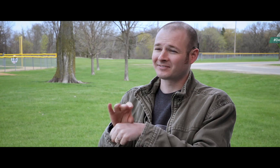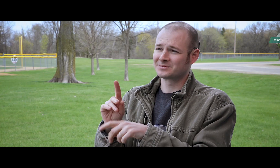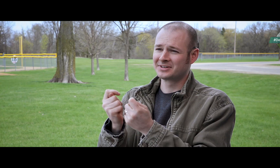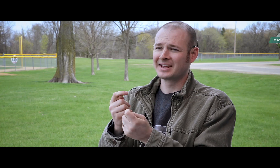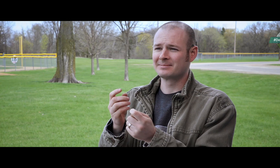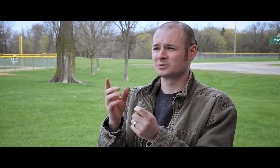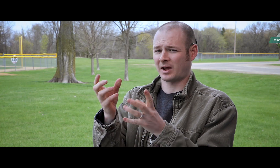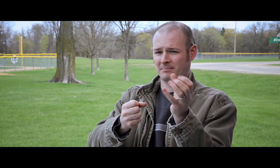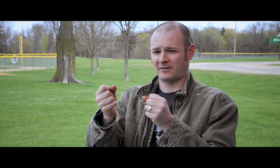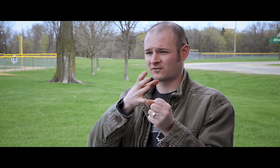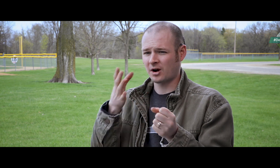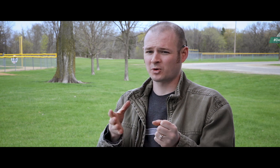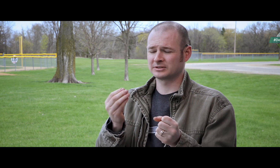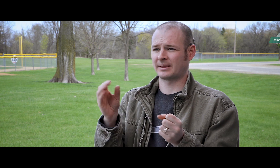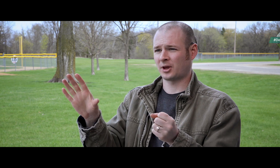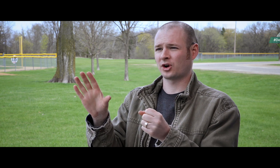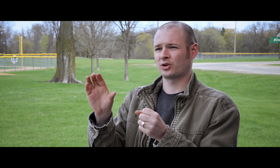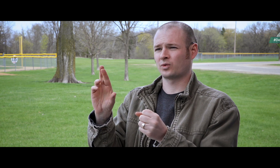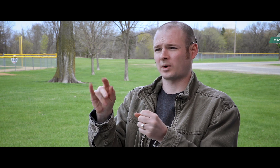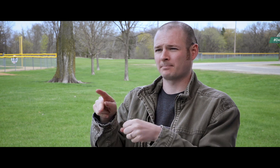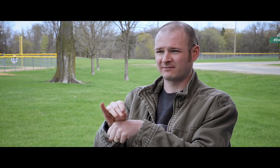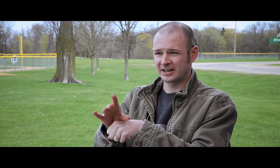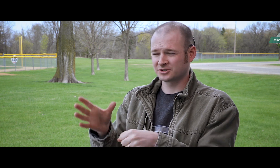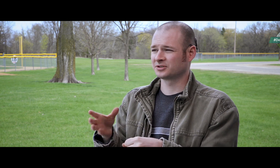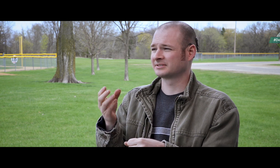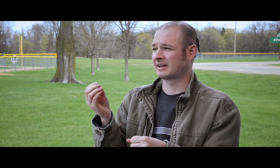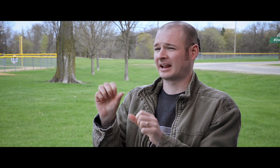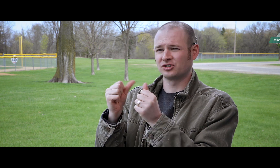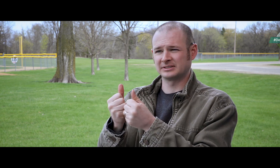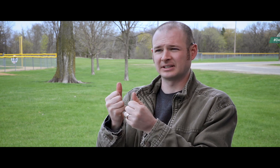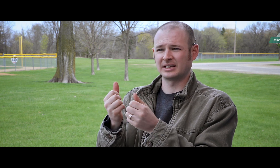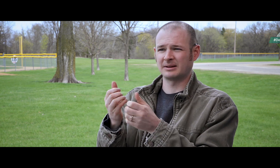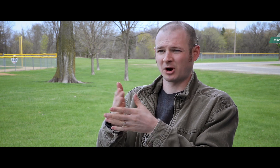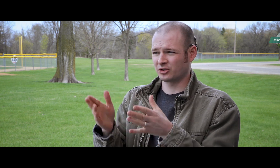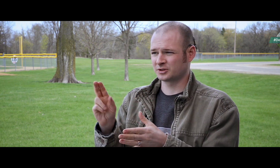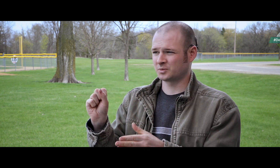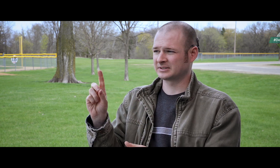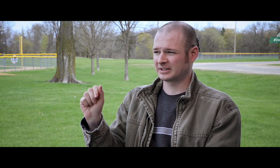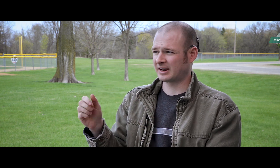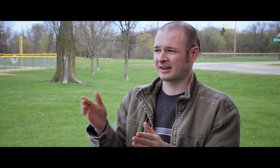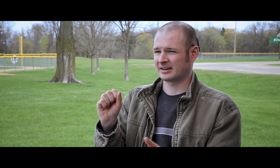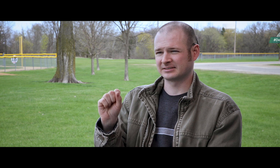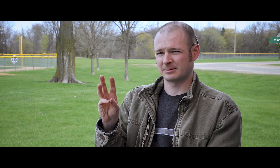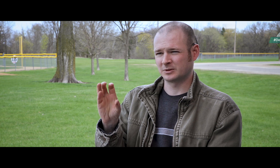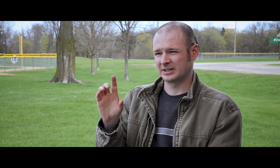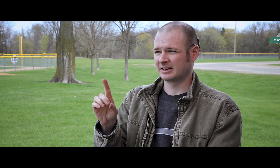I am part of a local advisory team, where we bring together farmers, their crop advisors, and outside agency partners,